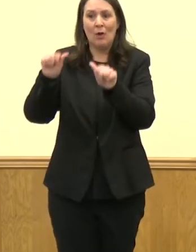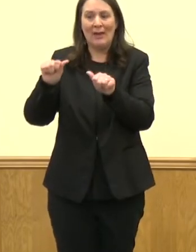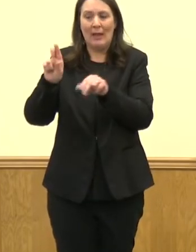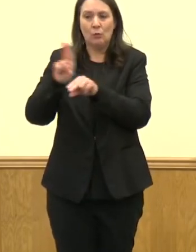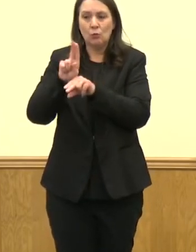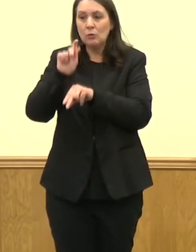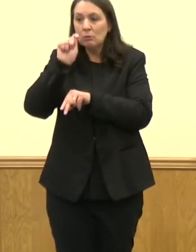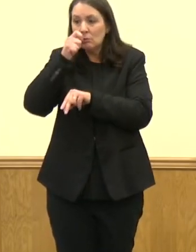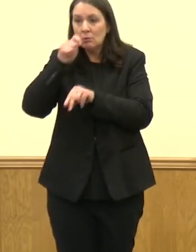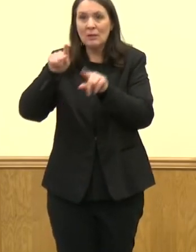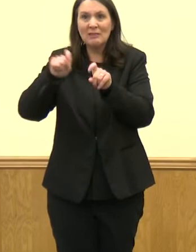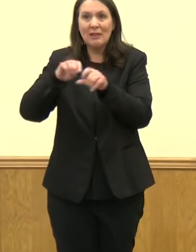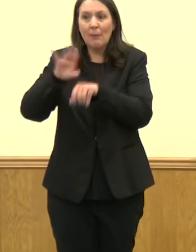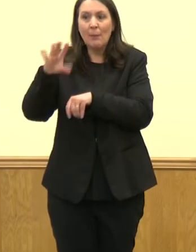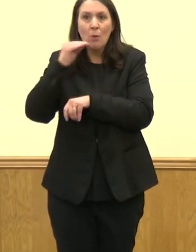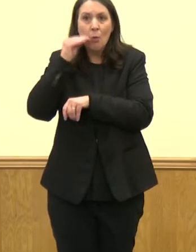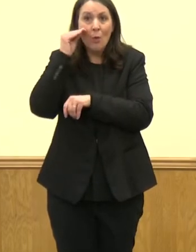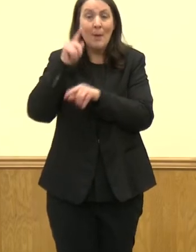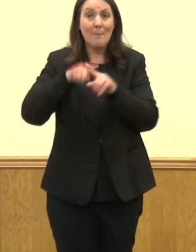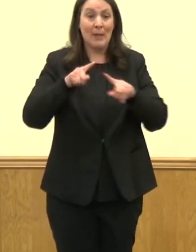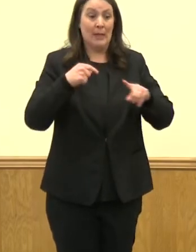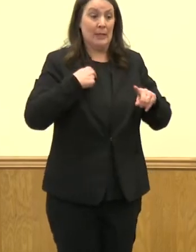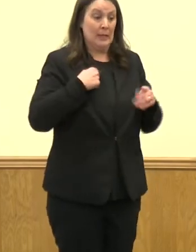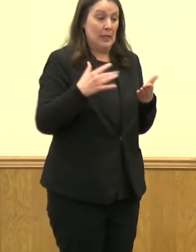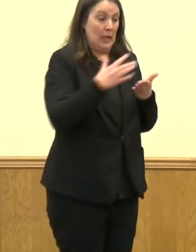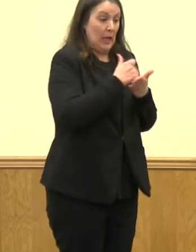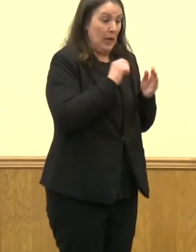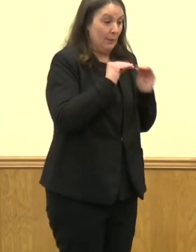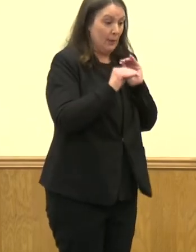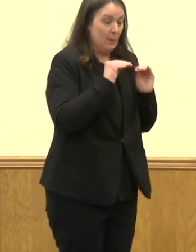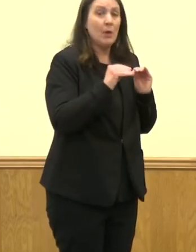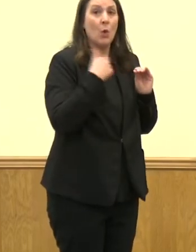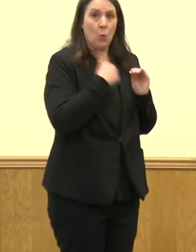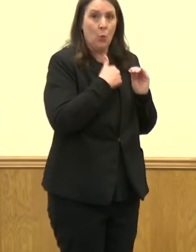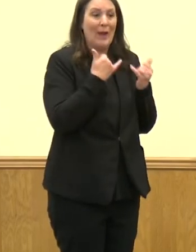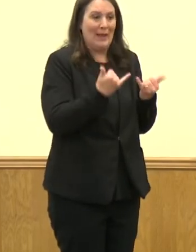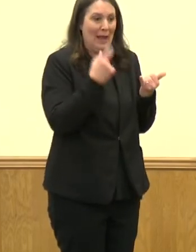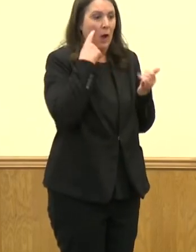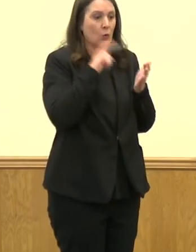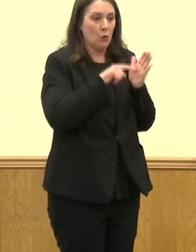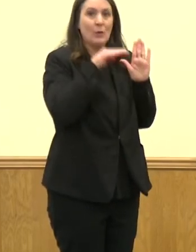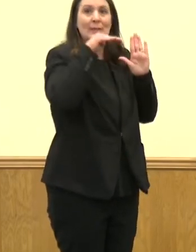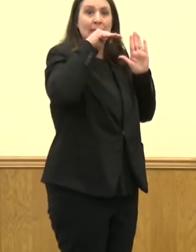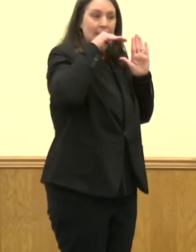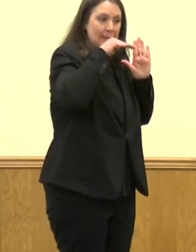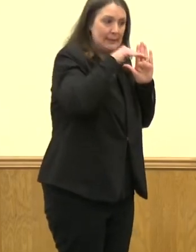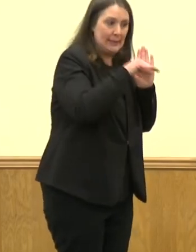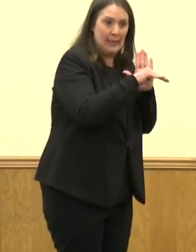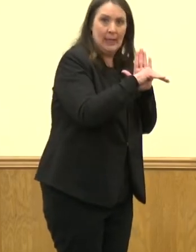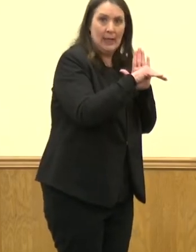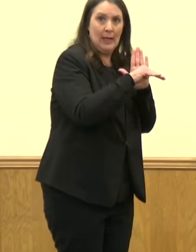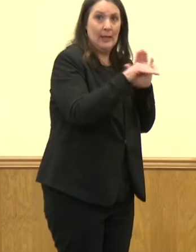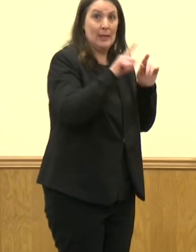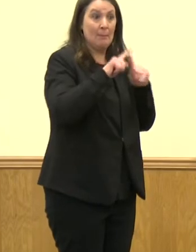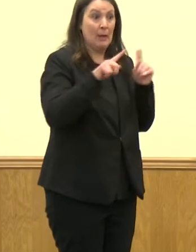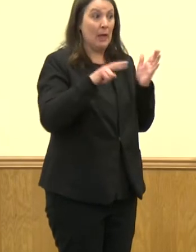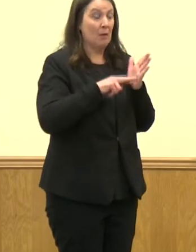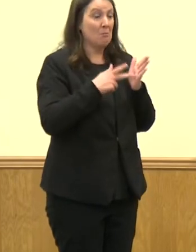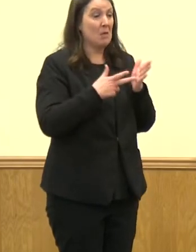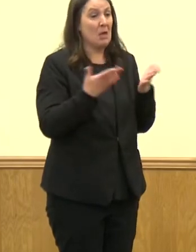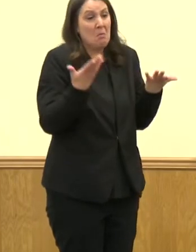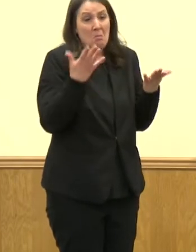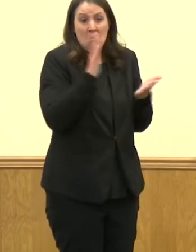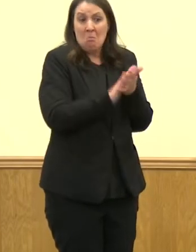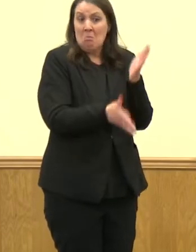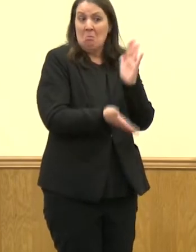of. But from a reportable standpoint, we are on the decline. But it doesn't mean that, you know, we're out of the woods yet because,